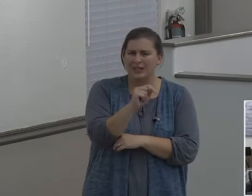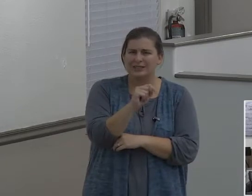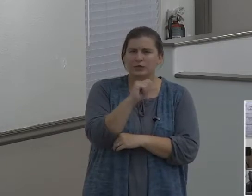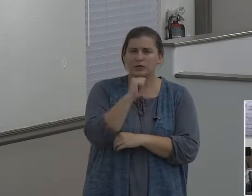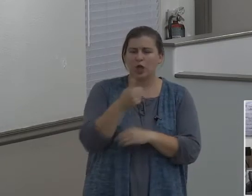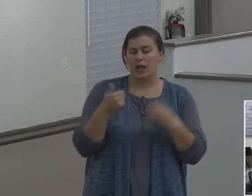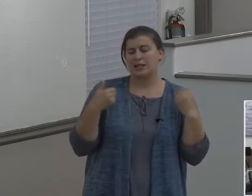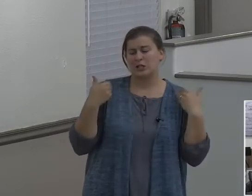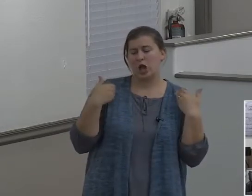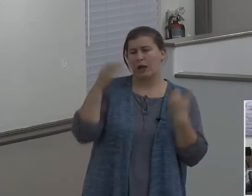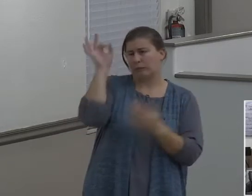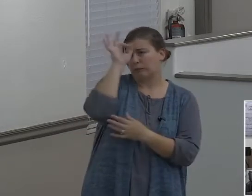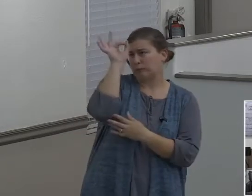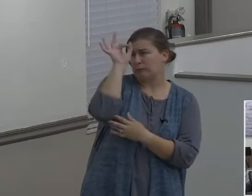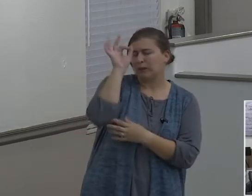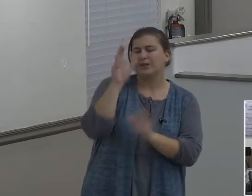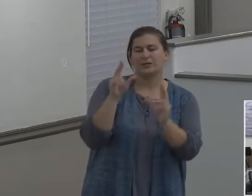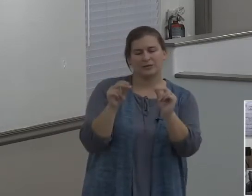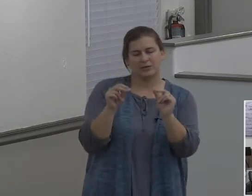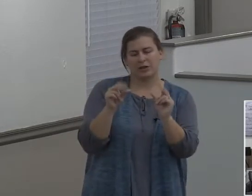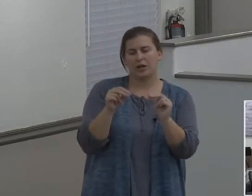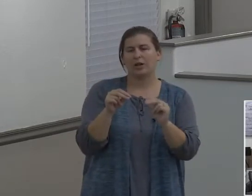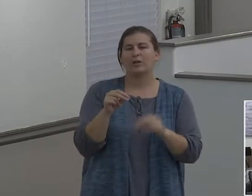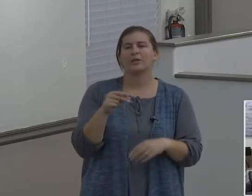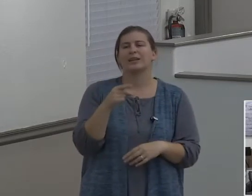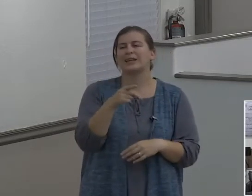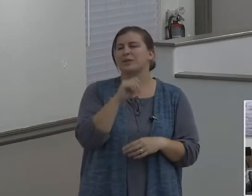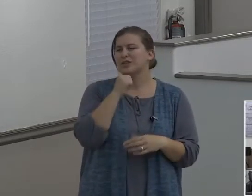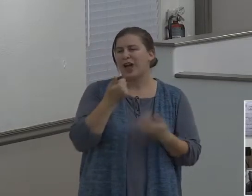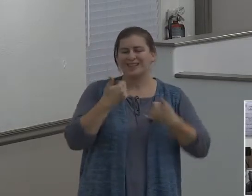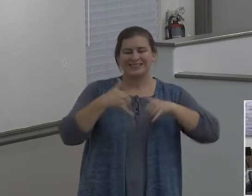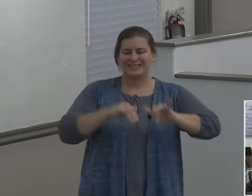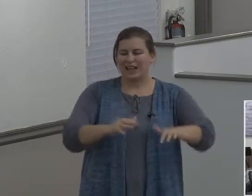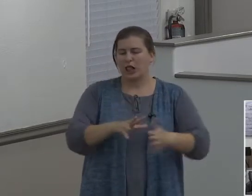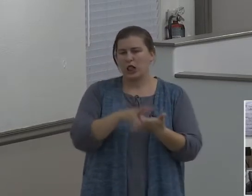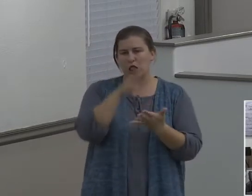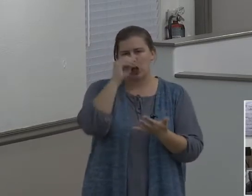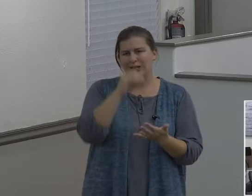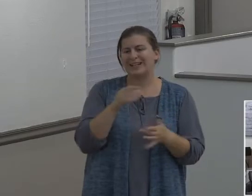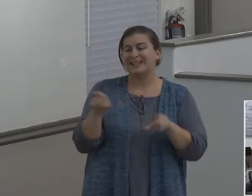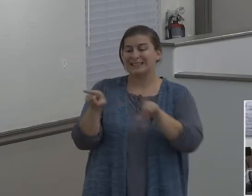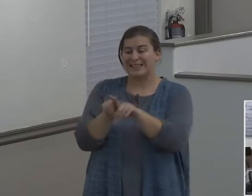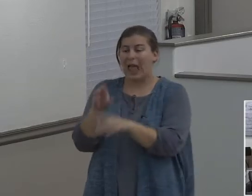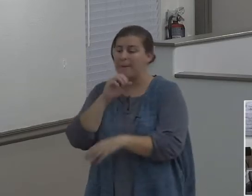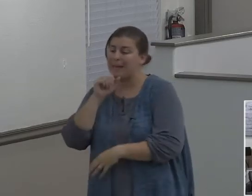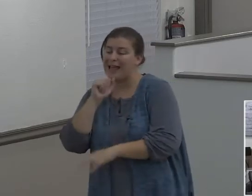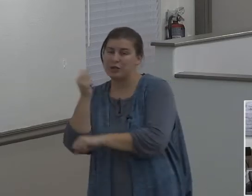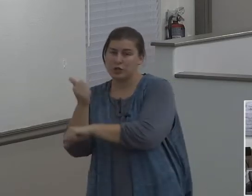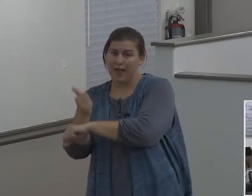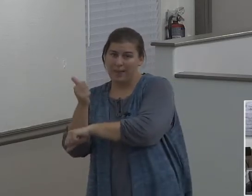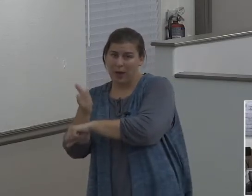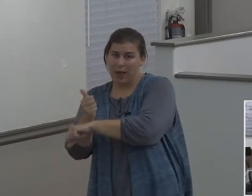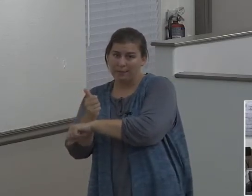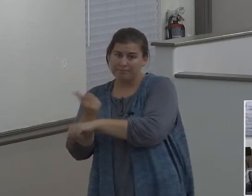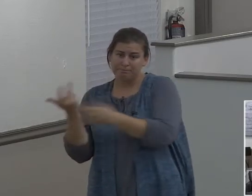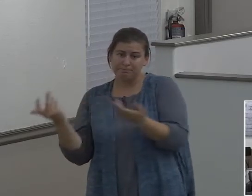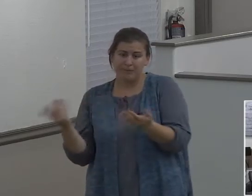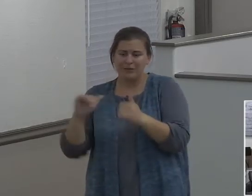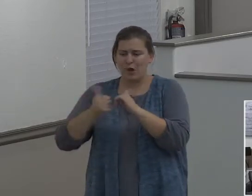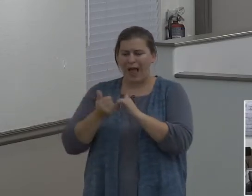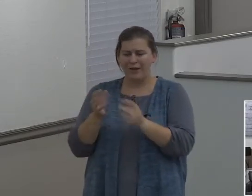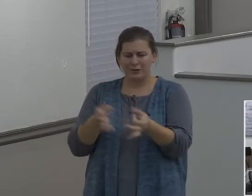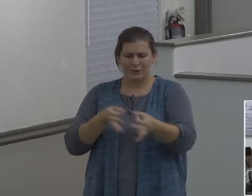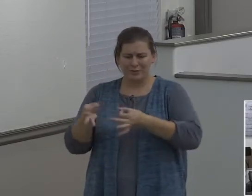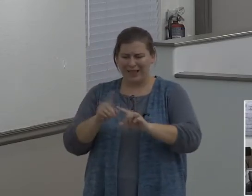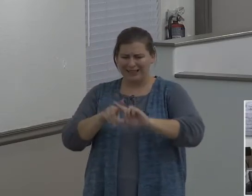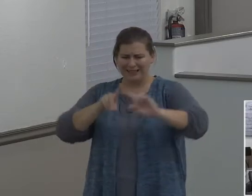man who was still learning some things. No, he's the same age as Abraham. So how do you explain the difference between how they turned out,